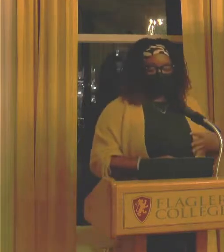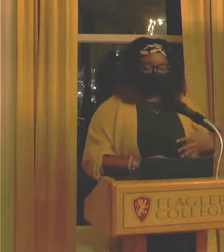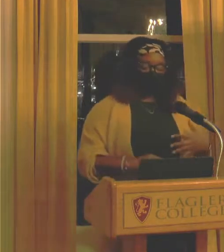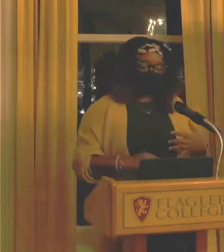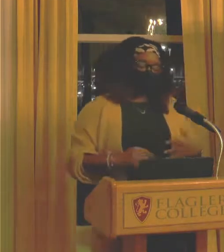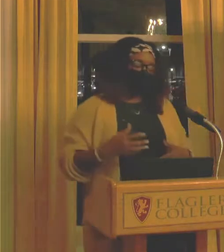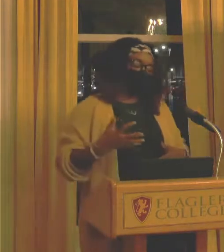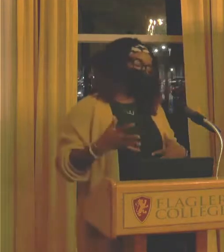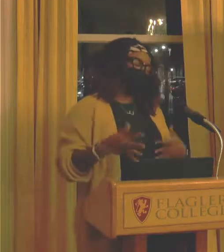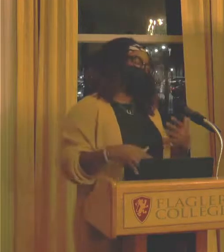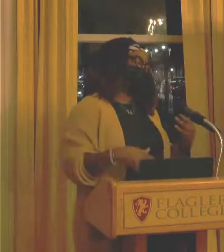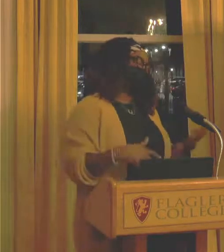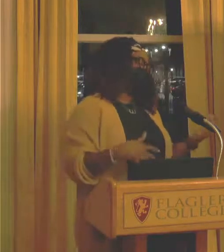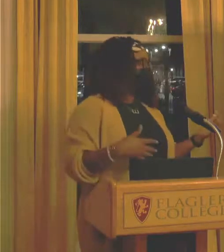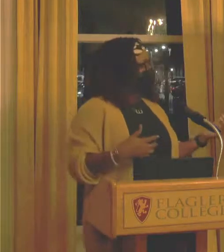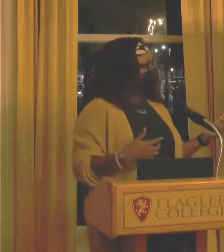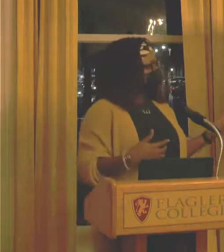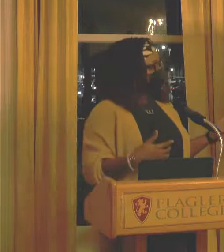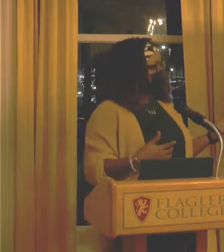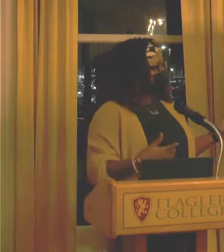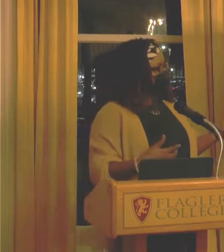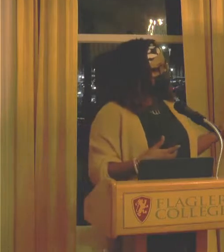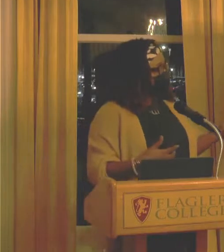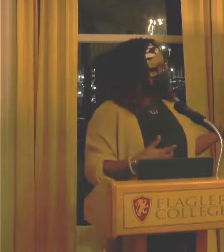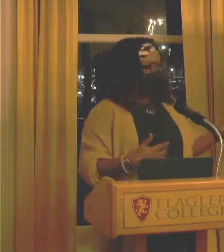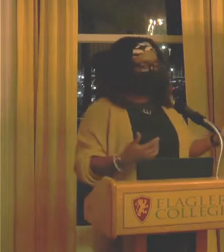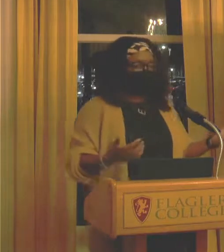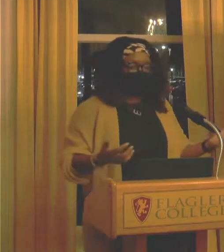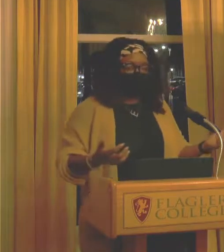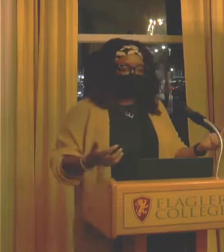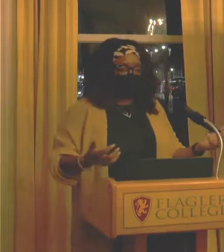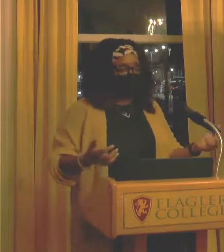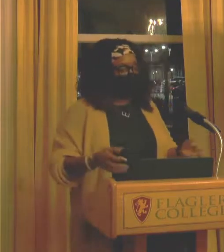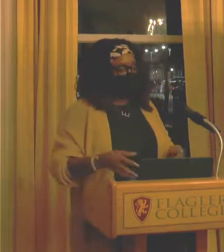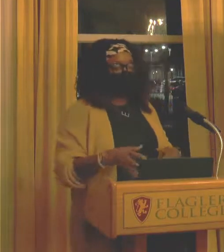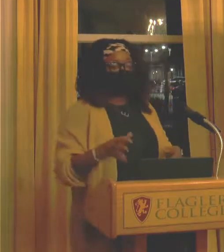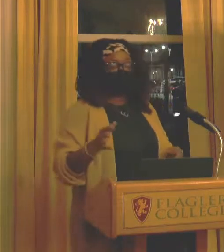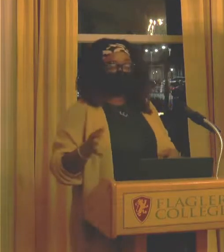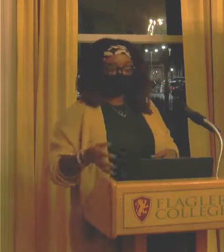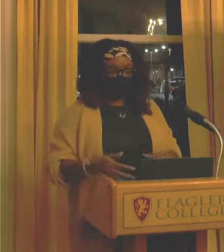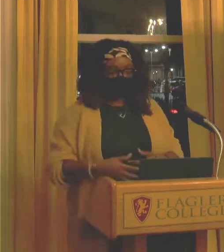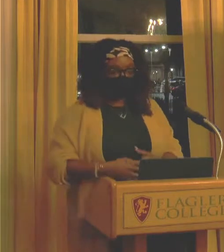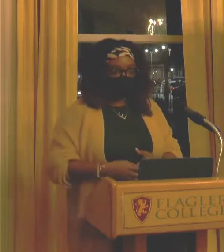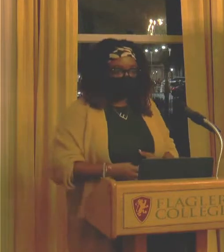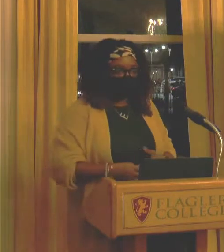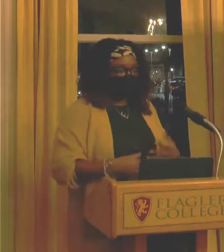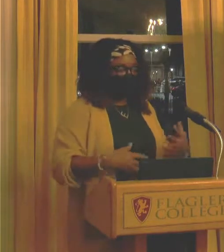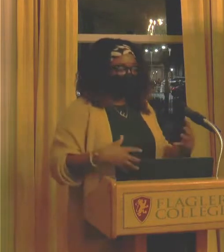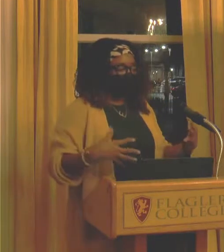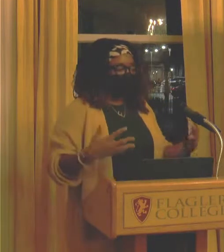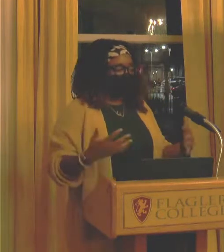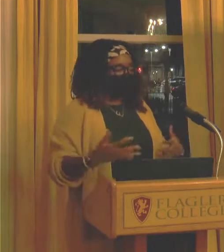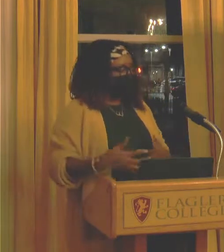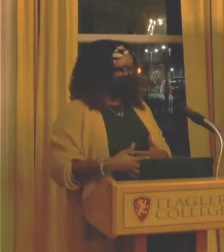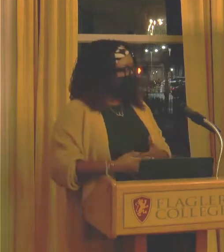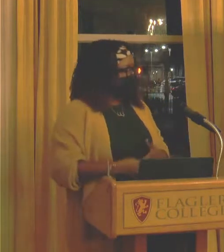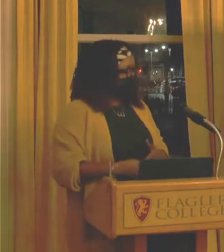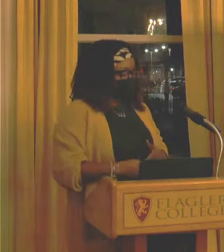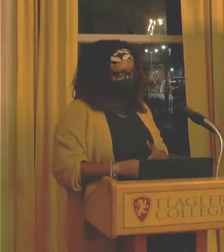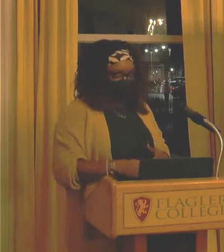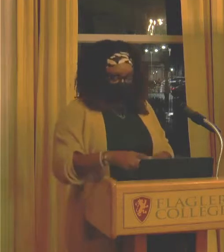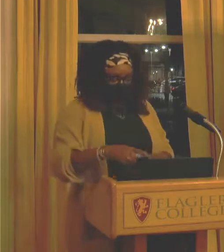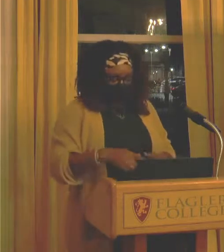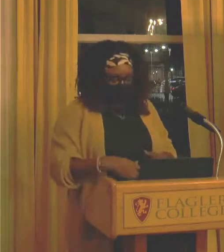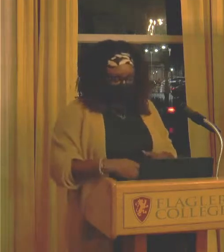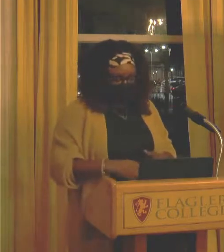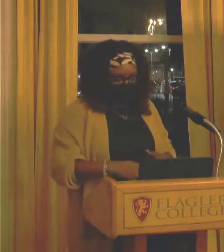Georgia State is kind of an interesting place. It's in Atlanta, so it's very different from Jacksonville. You know, you kind of have a little bit of everybody